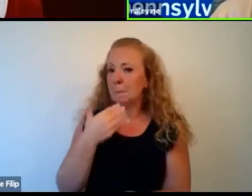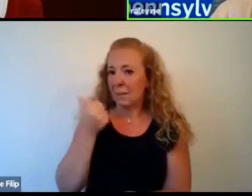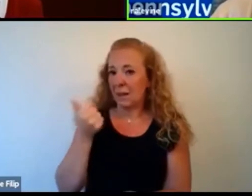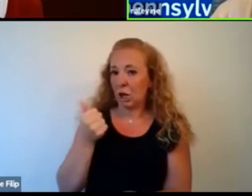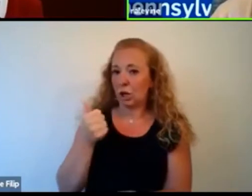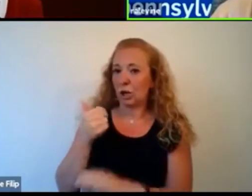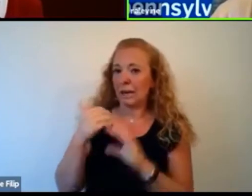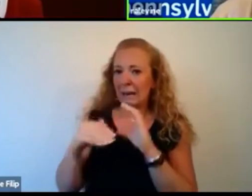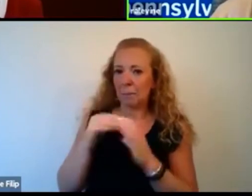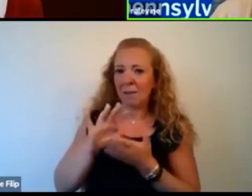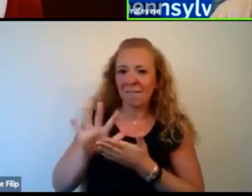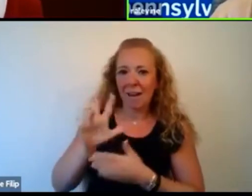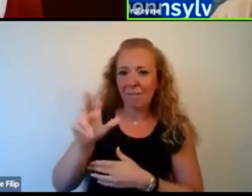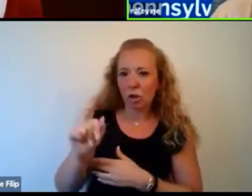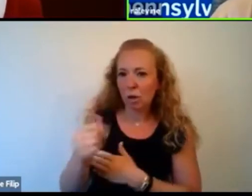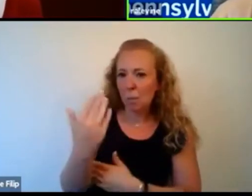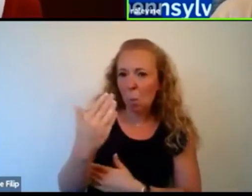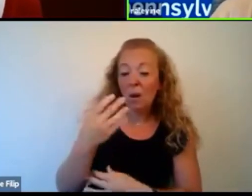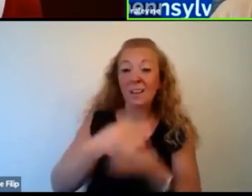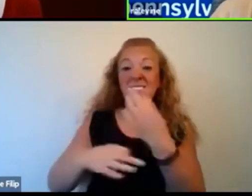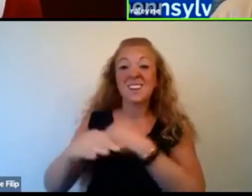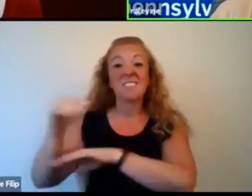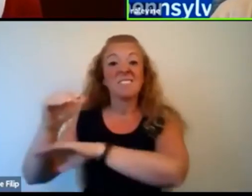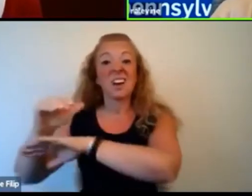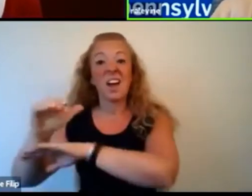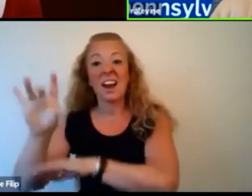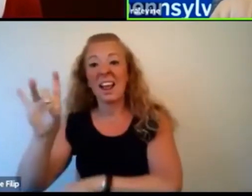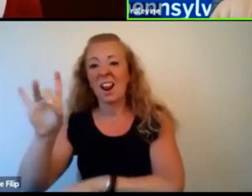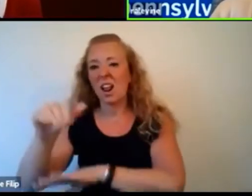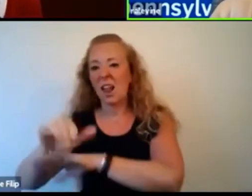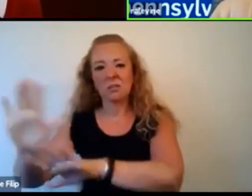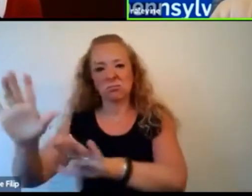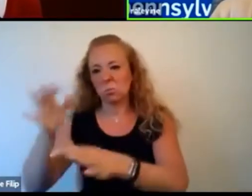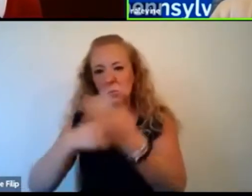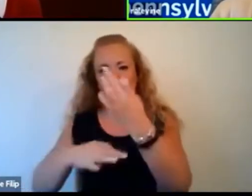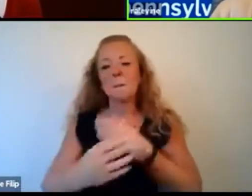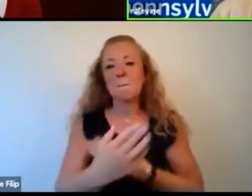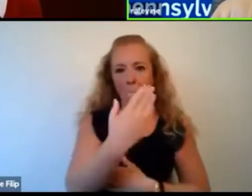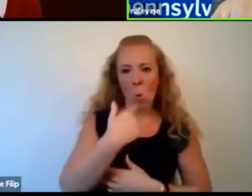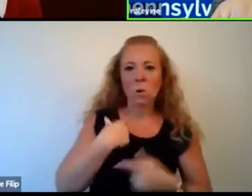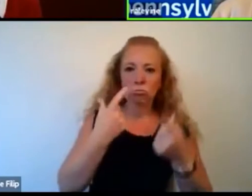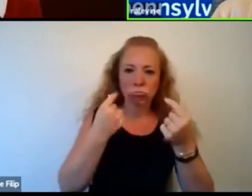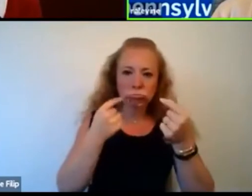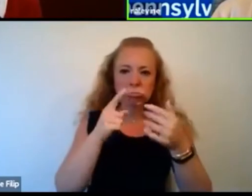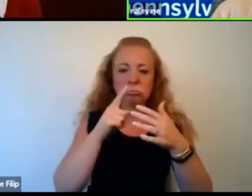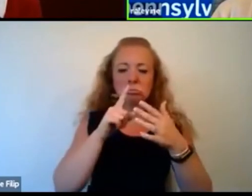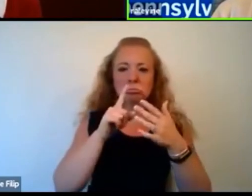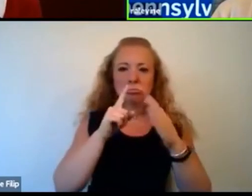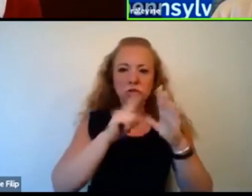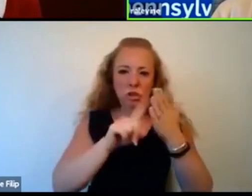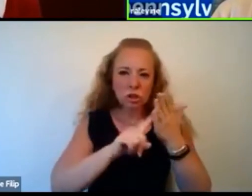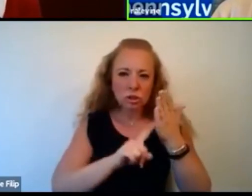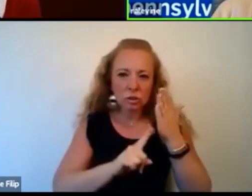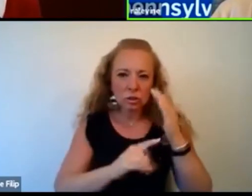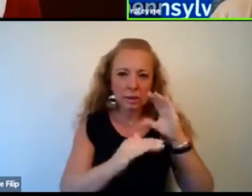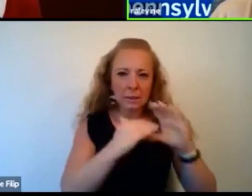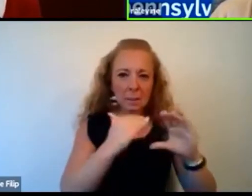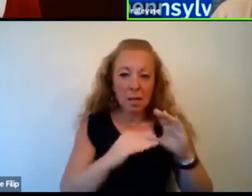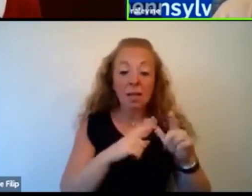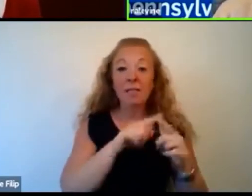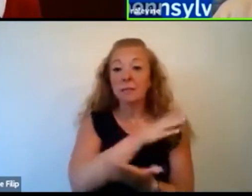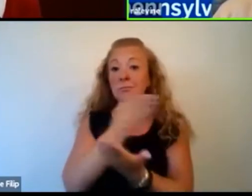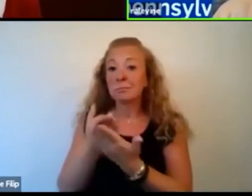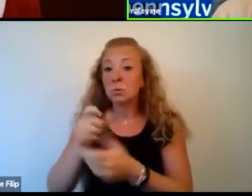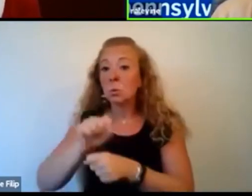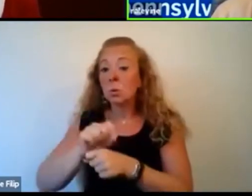in the morning than I would be at 8 o'clock at night. So that's how I start my day. Then I get to work. We're all working